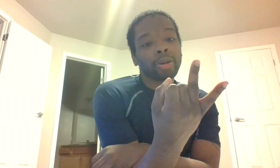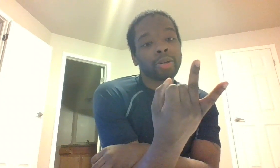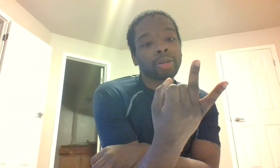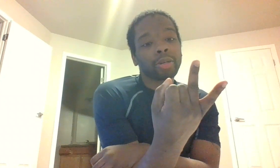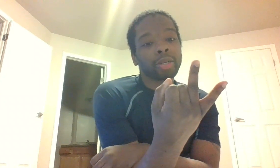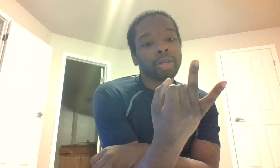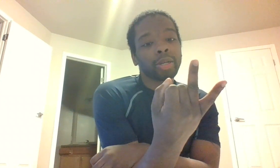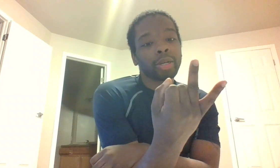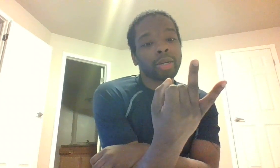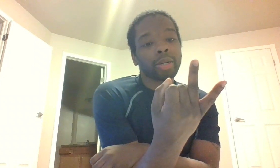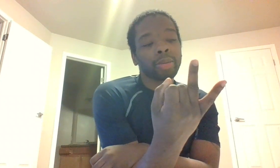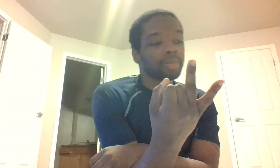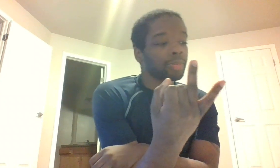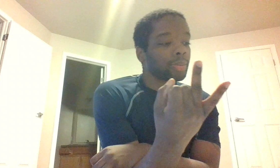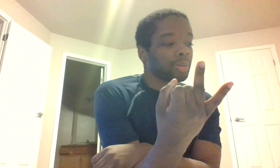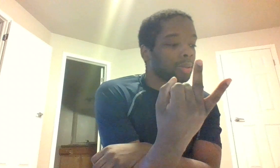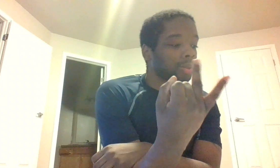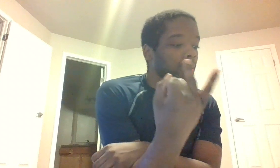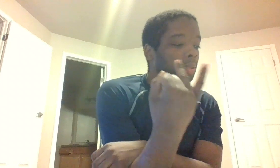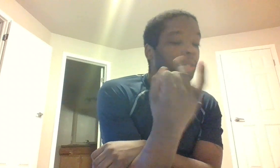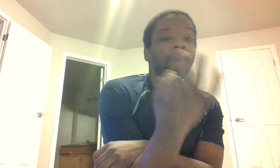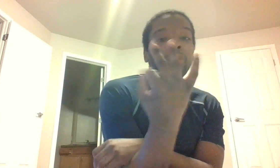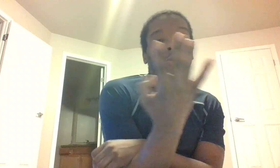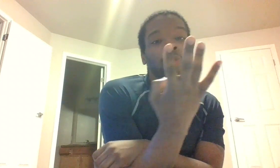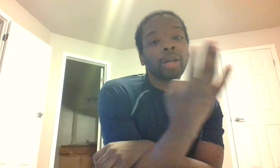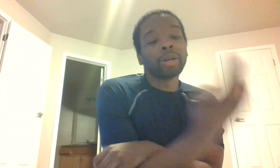uh stuff in a radio